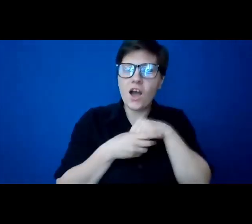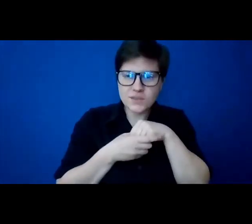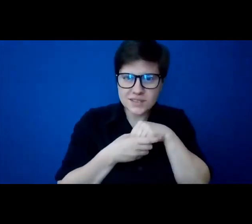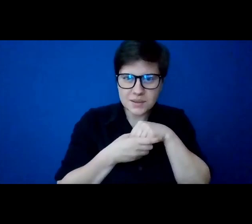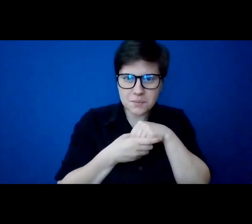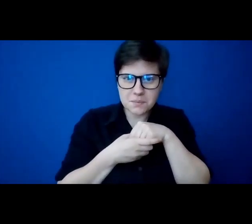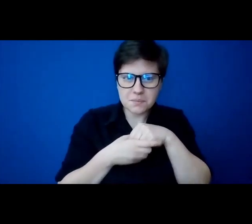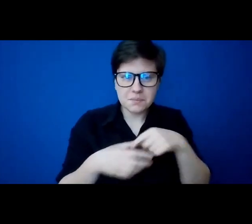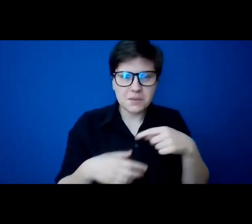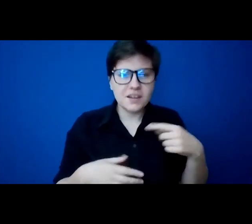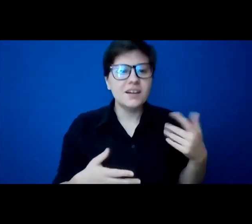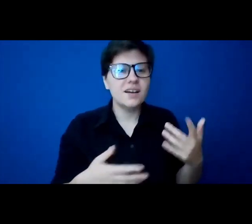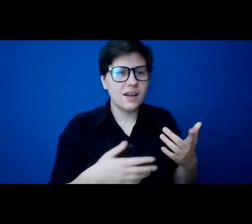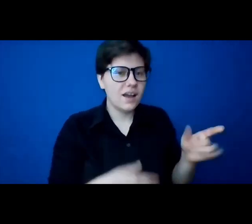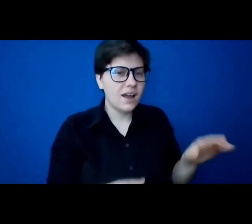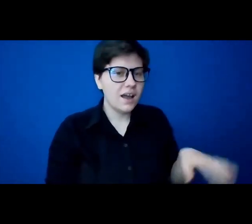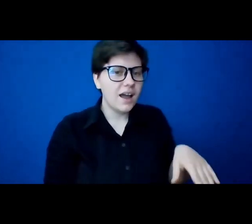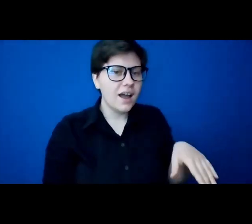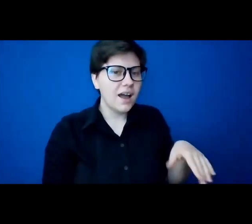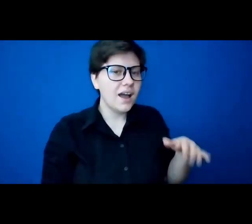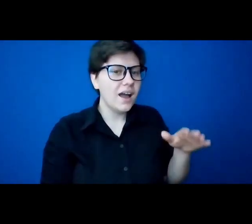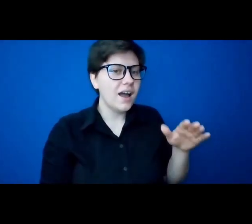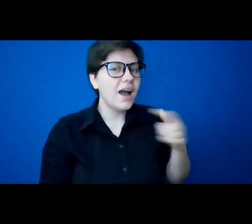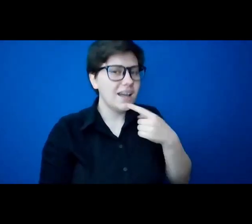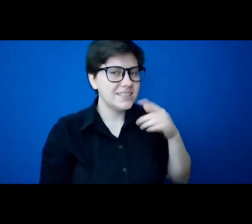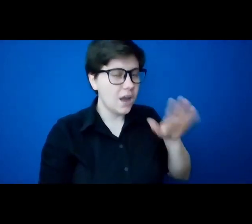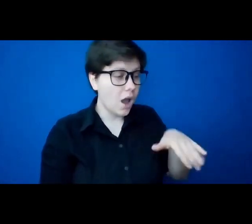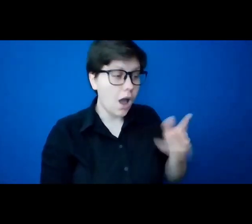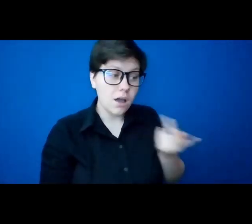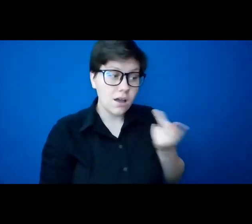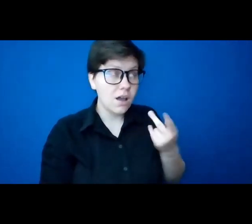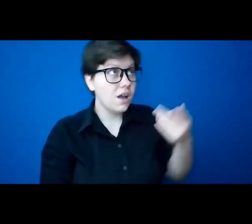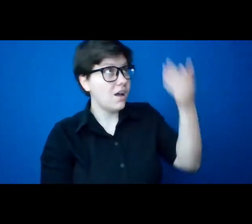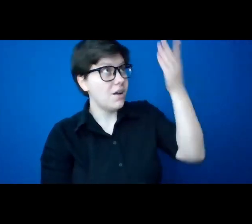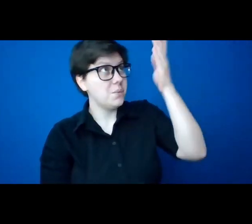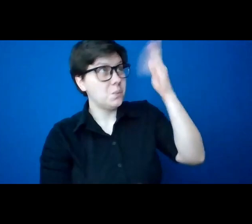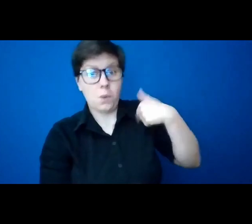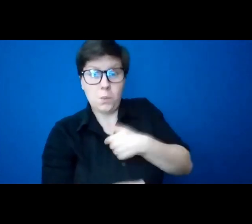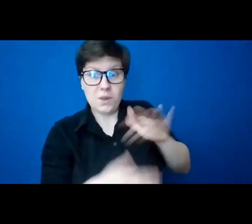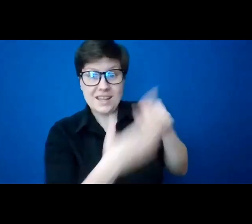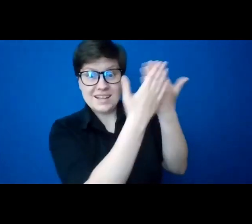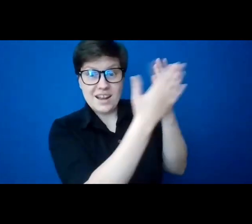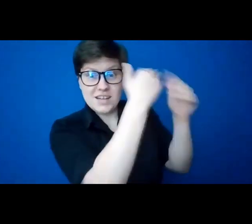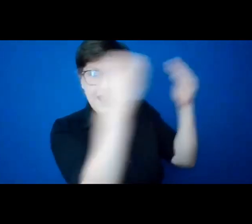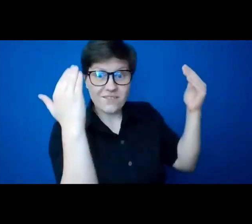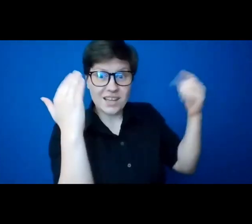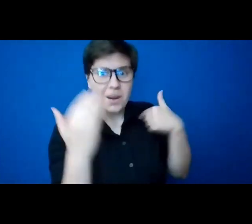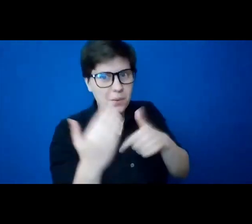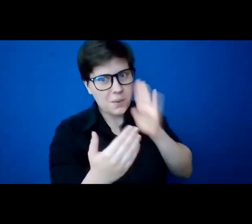And I said, you know, you and I, when we get to heaven, God willing, we're going to have a lot of questions to ask because